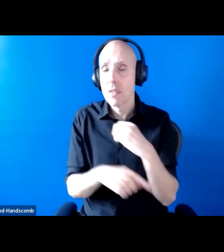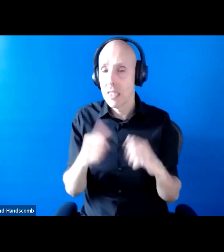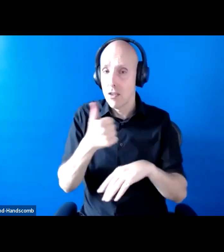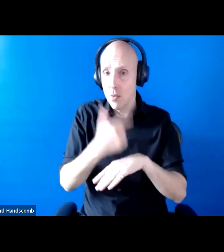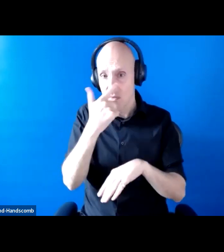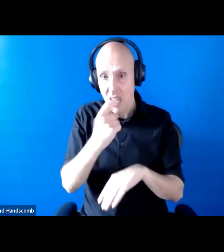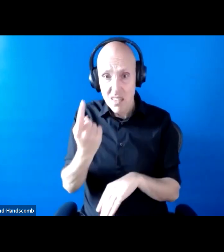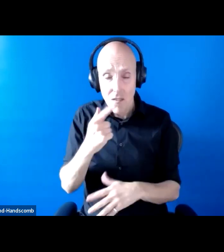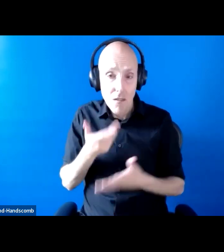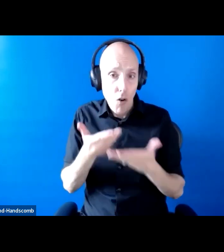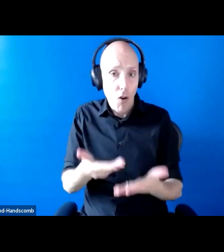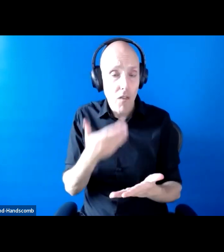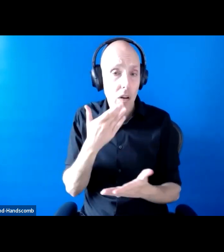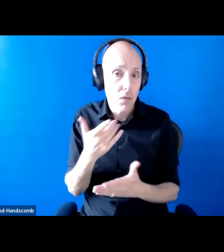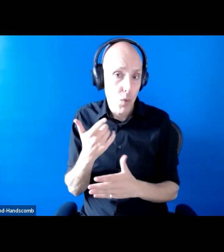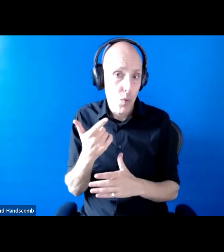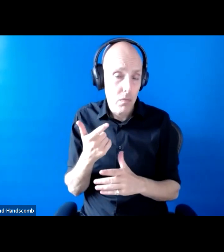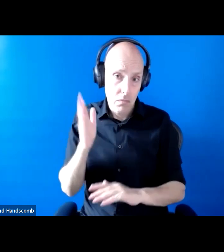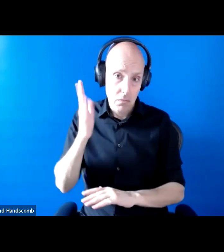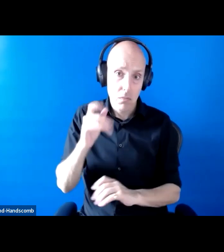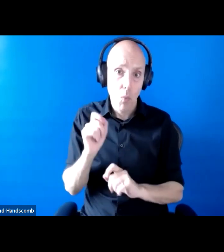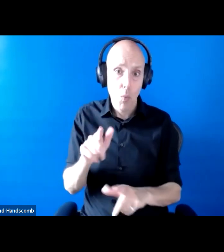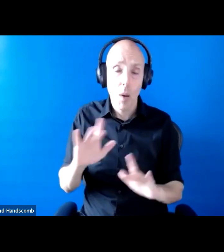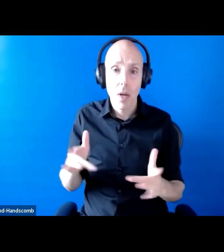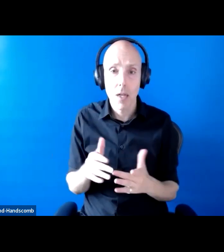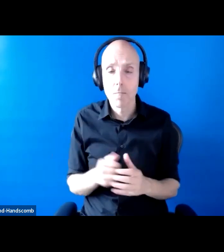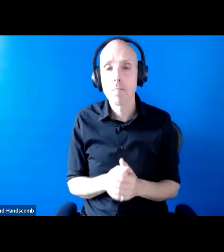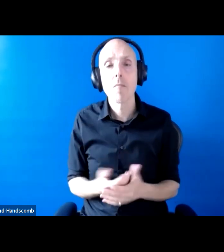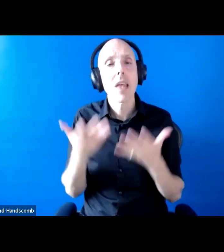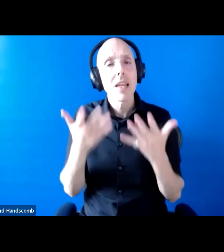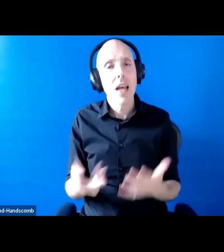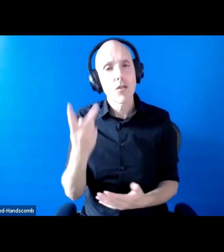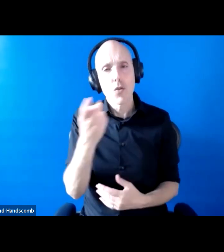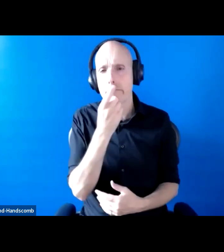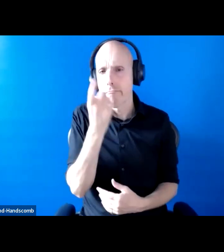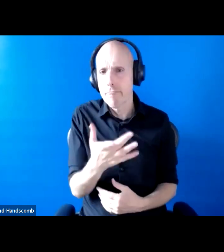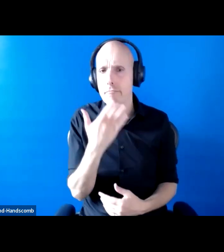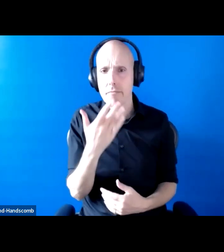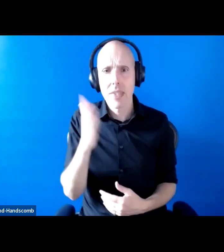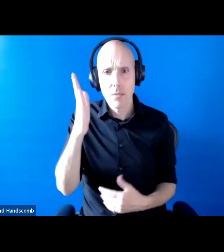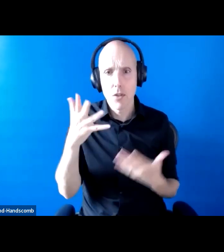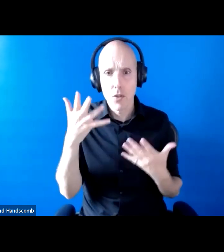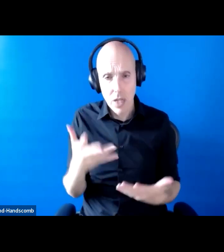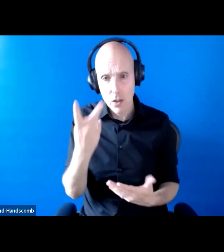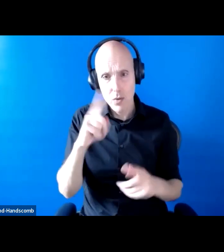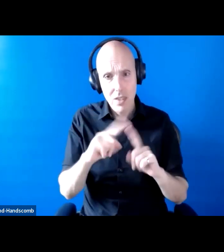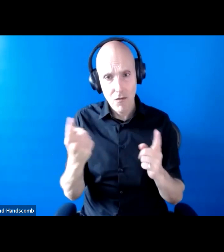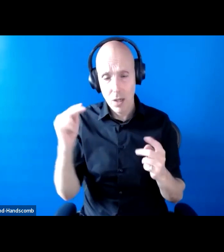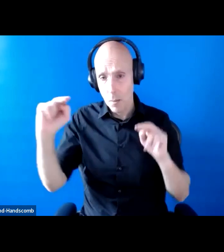Moving on to today's event, we've got two fantastic speakers today bringing different perspectives to the discussion of how the pandemic has